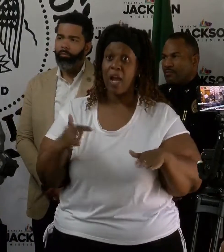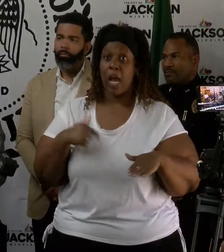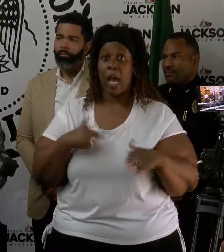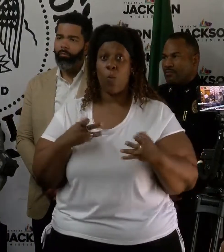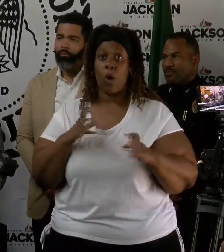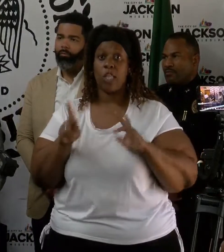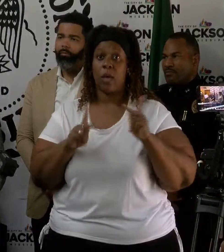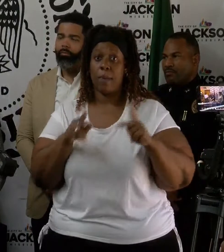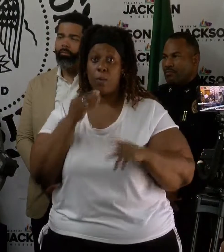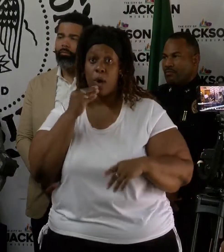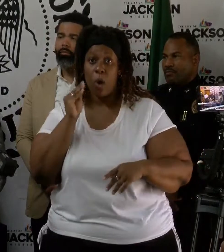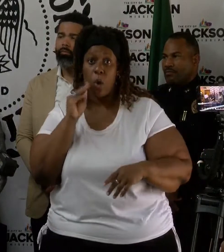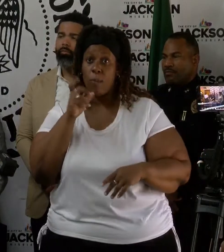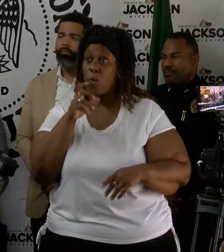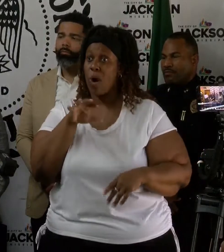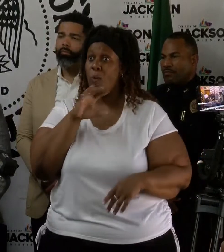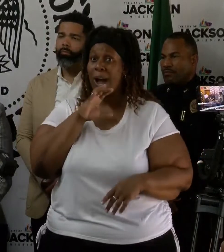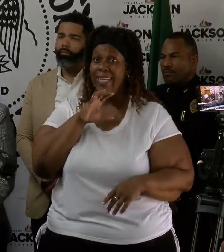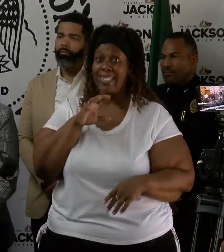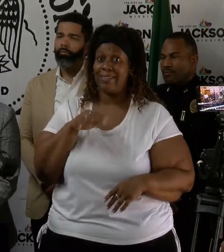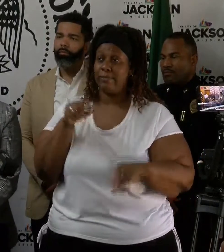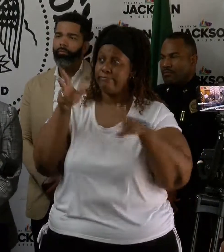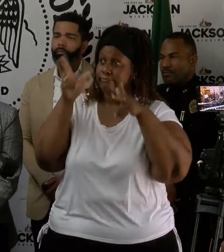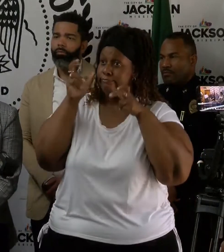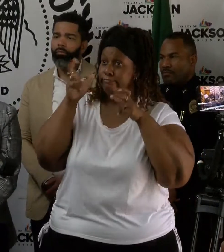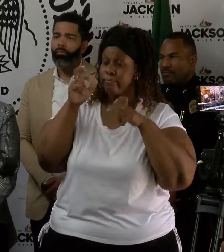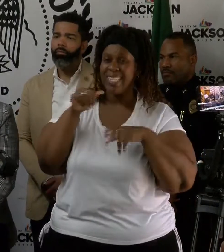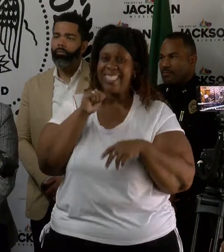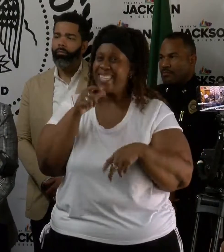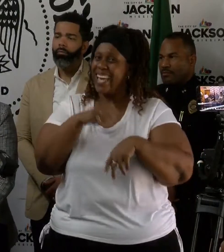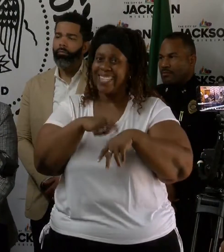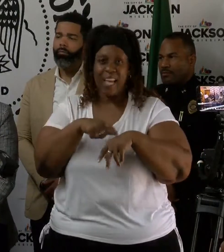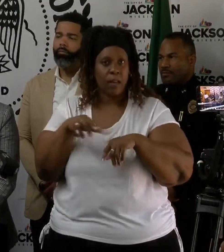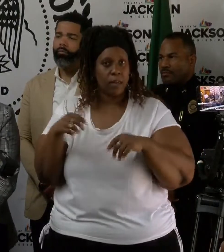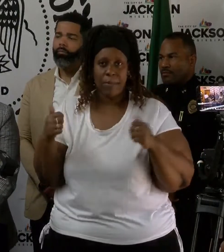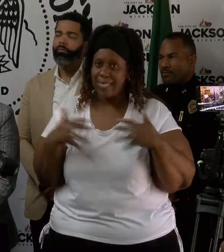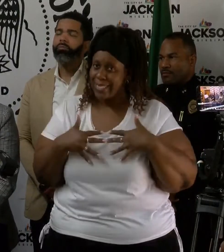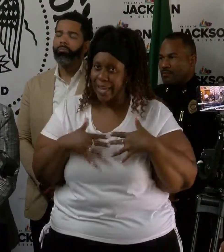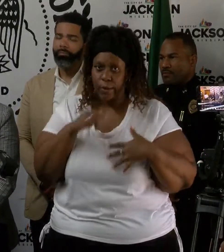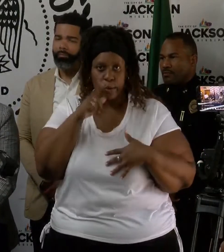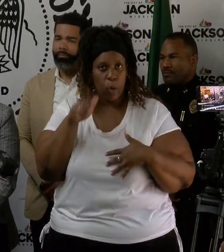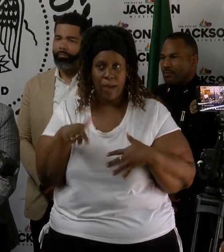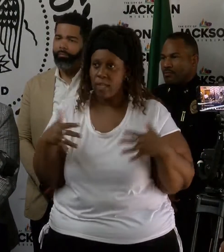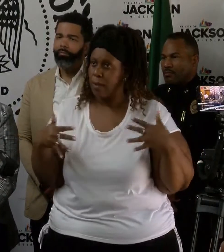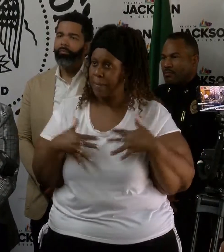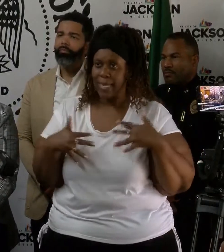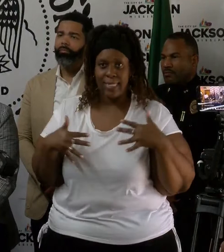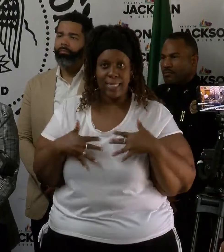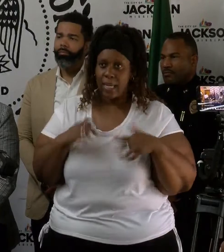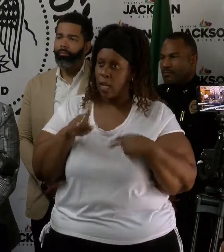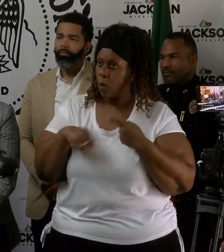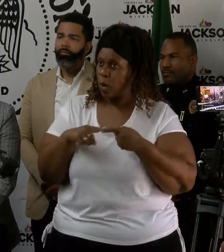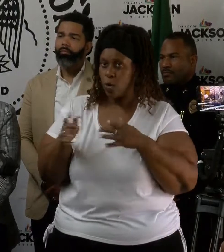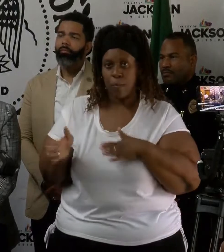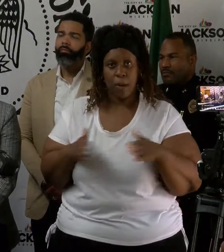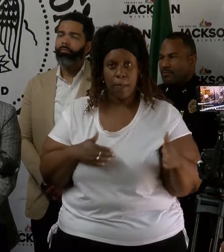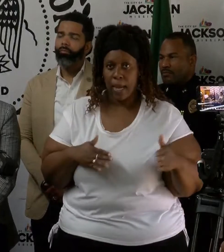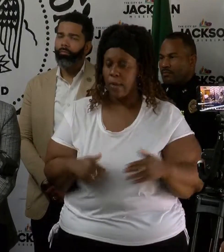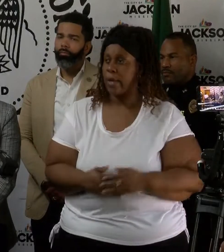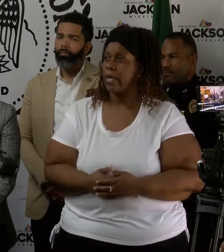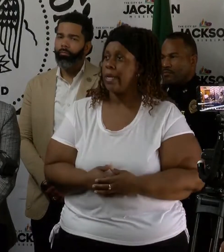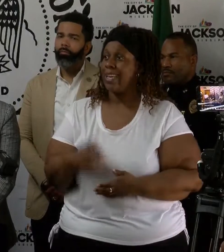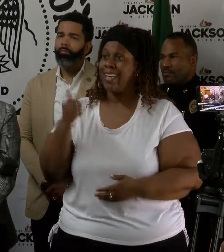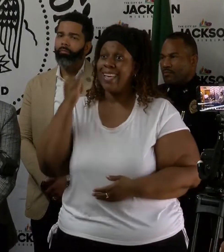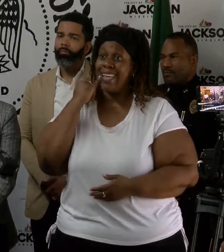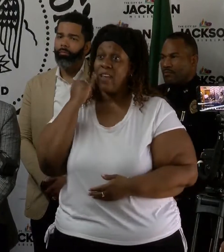people at home who are listening to know that this is not a time to be scared. You don't have to be scared in your preparation. And